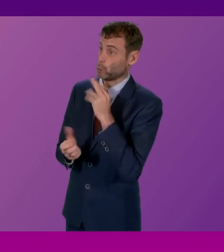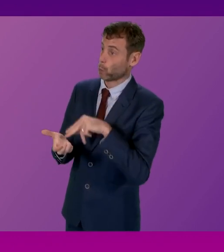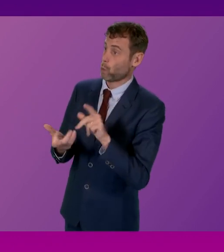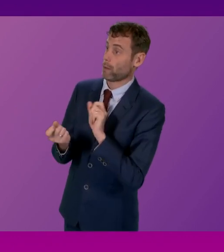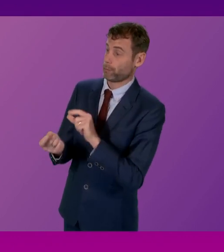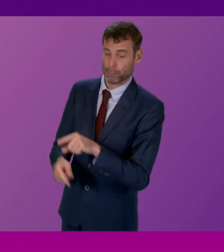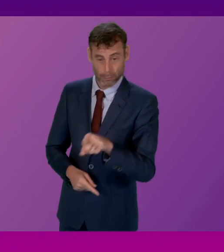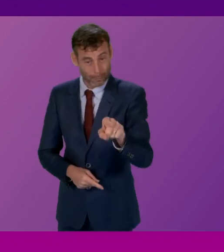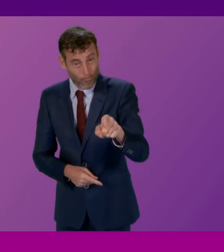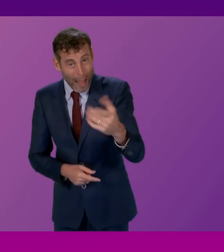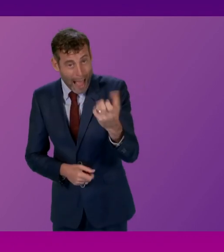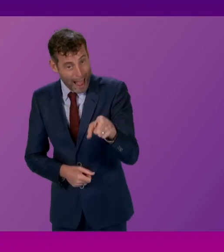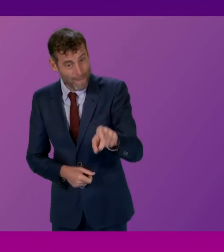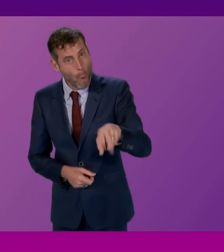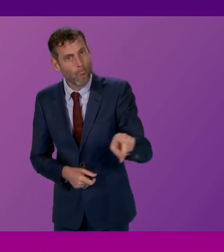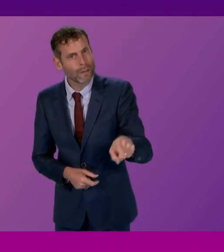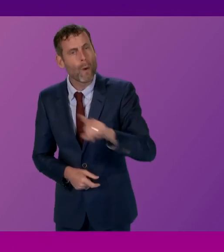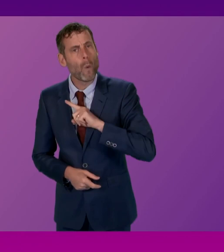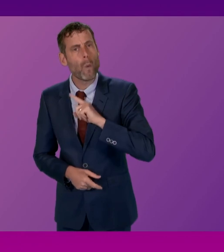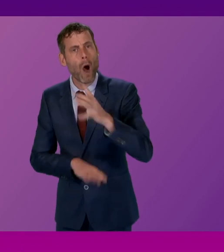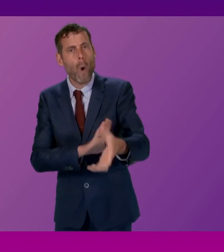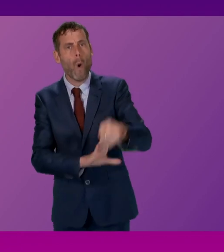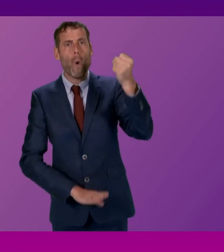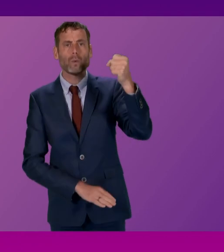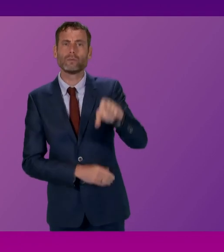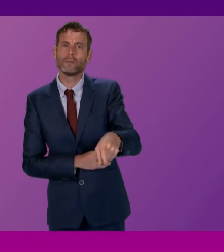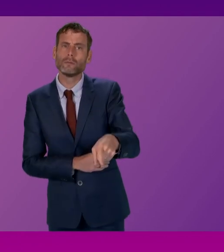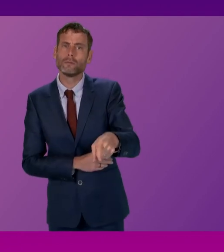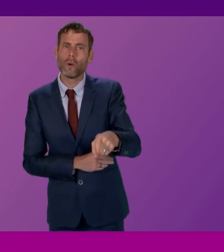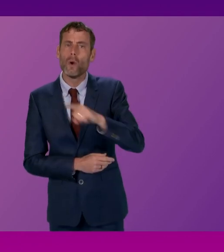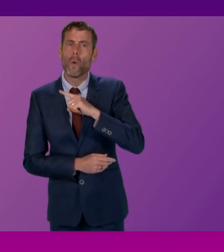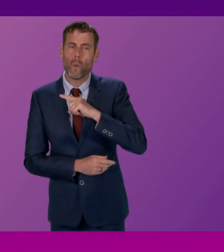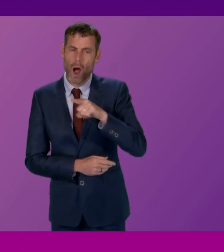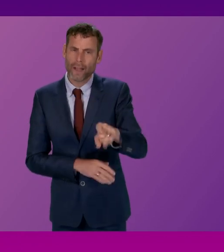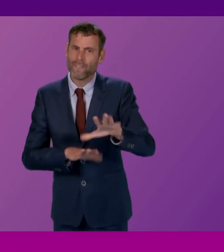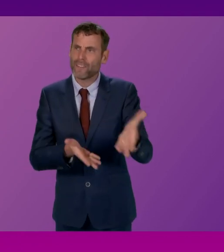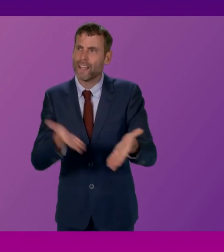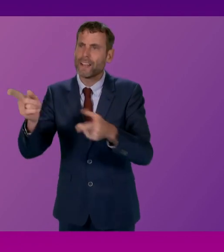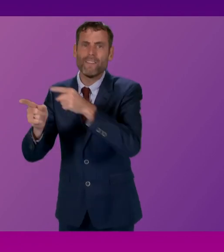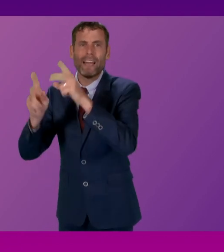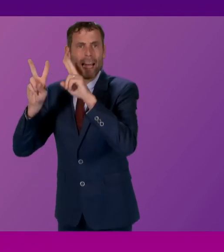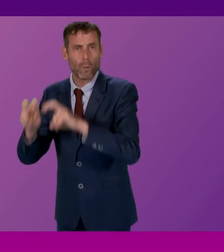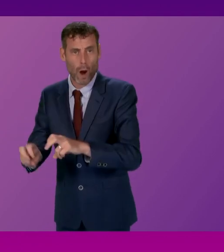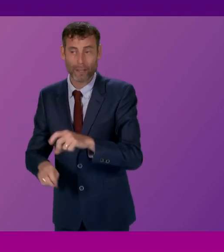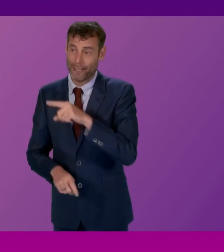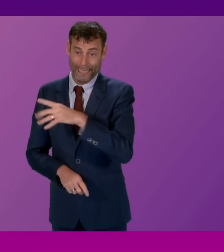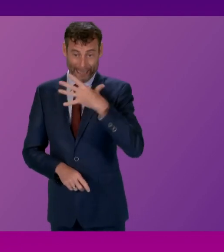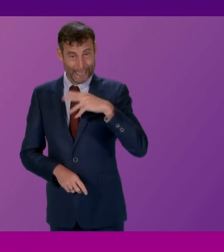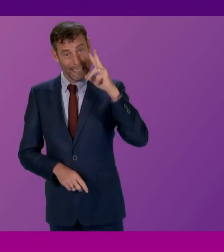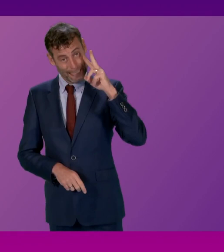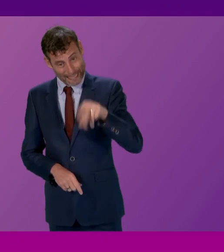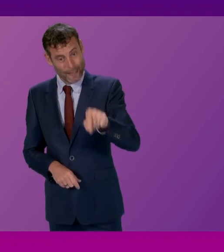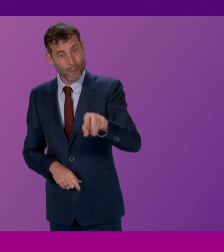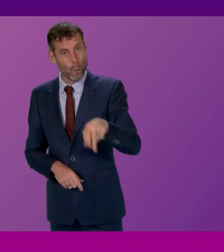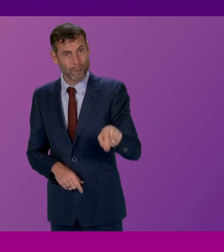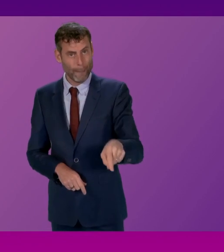not releasing them. So why is this information being withheld from grieving families, the inquiry, and everyone who deserves